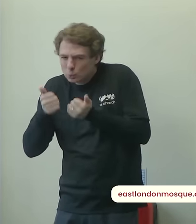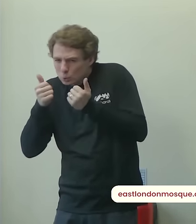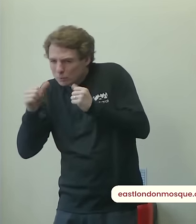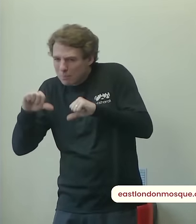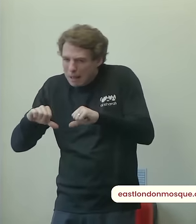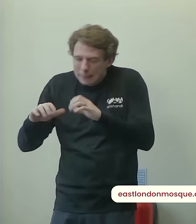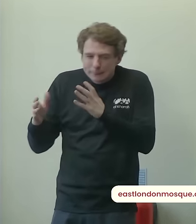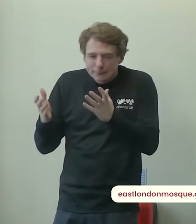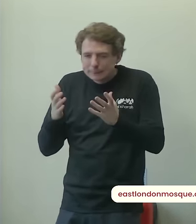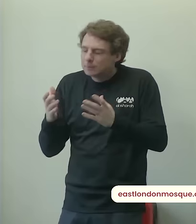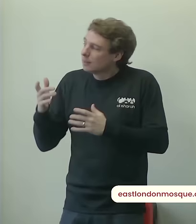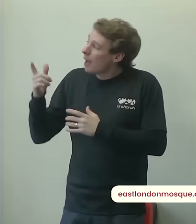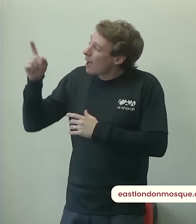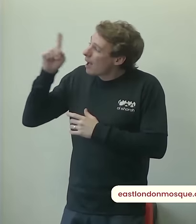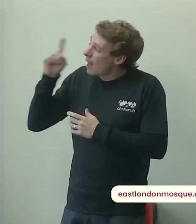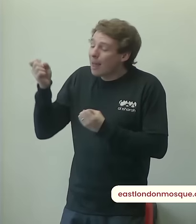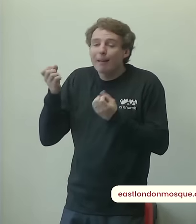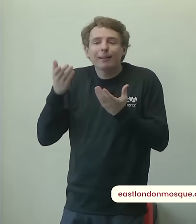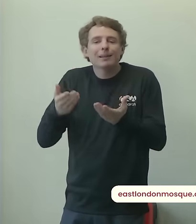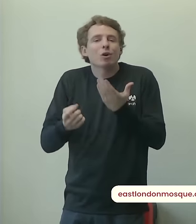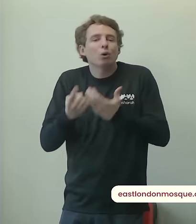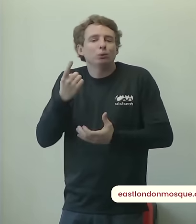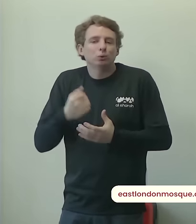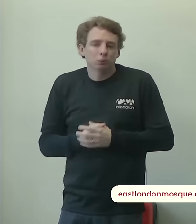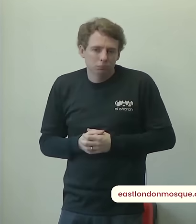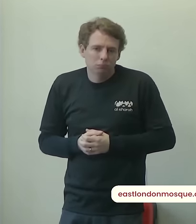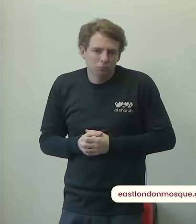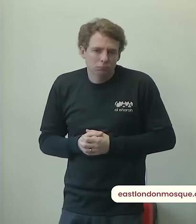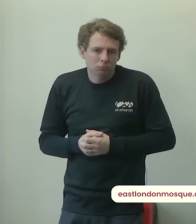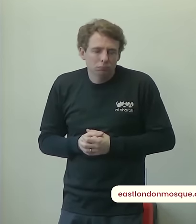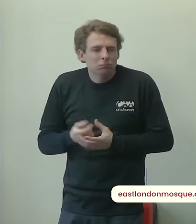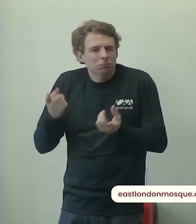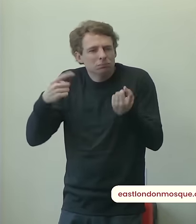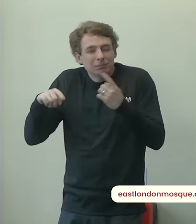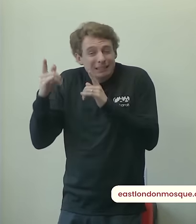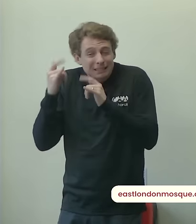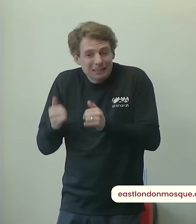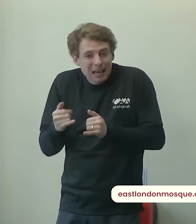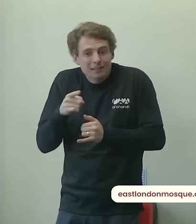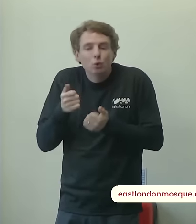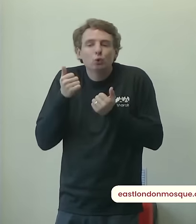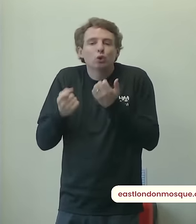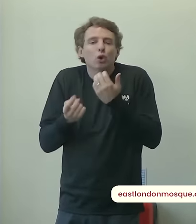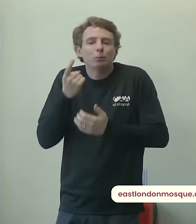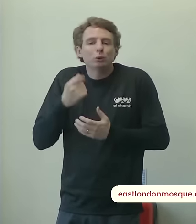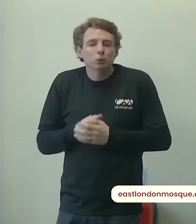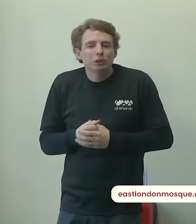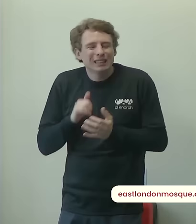chance to say my worshiper i want you to come close to me you are not coming close to me so i put a difficulty in your life